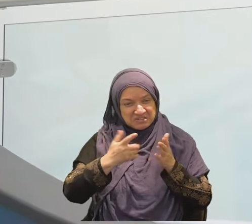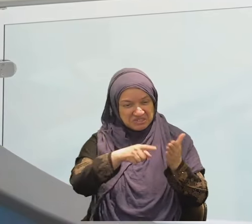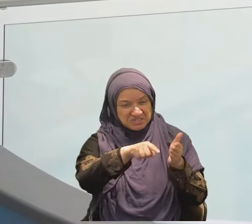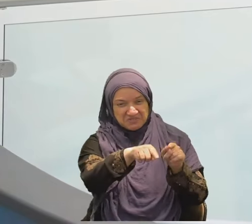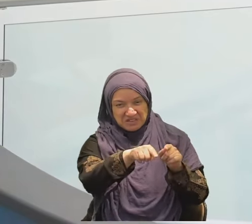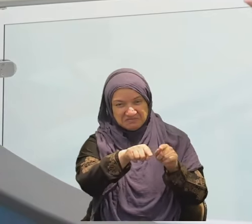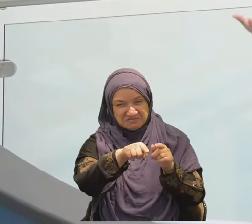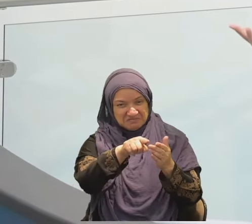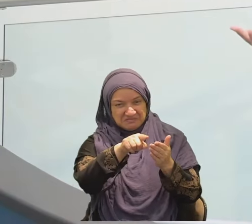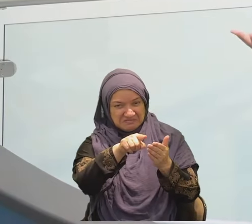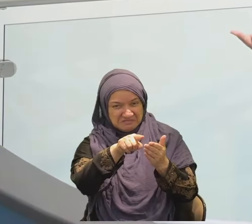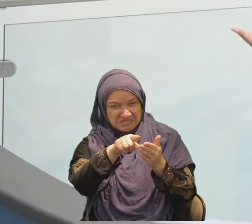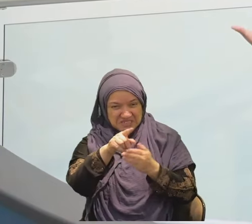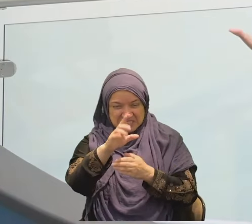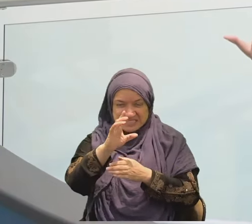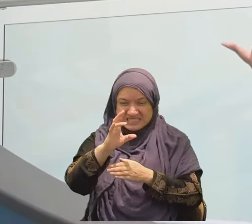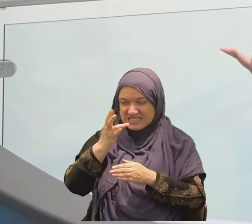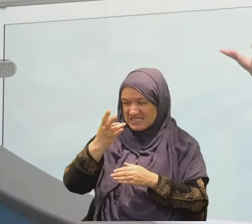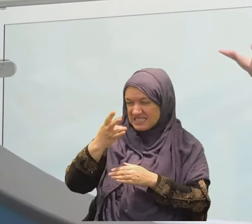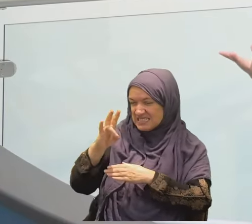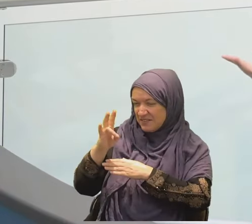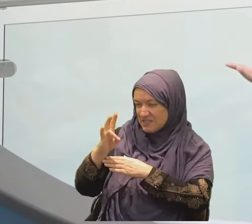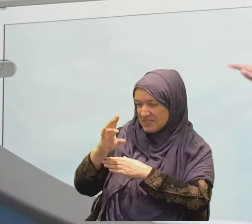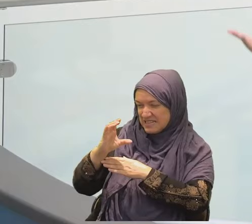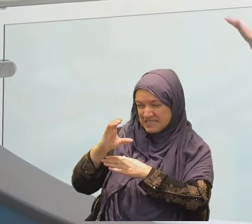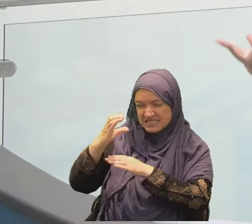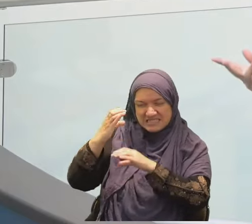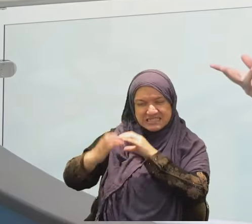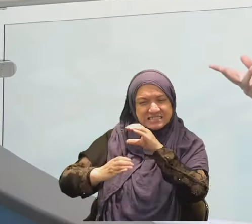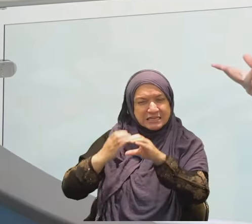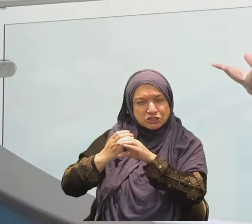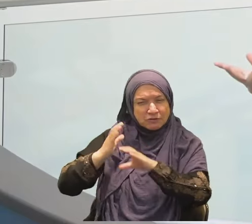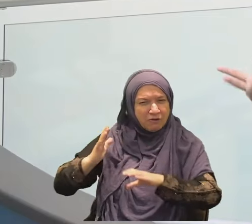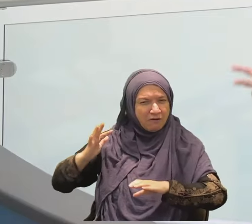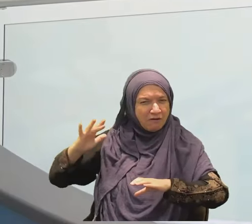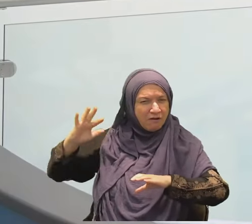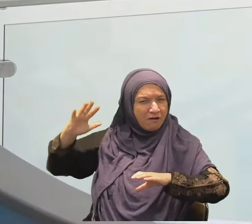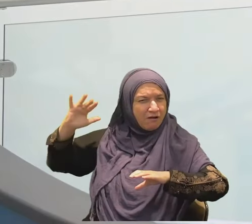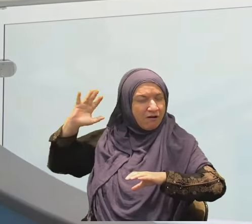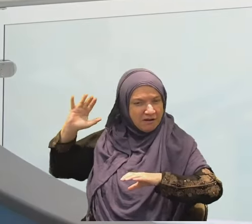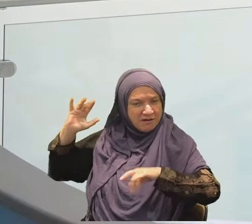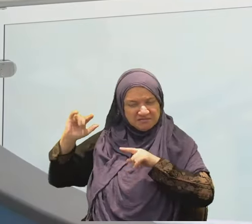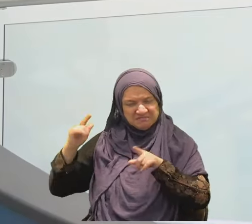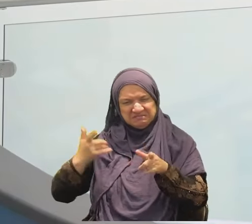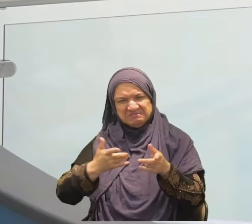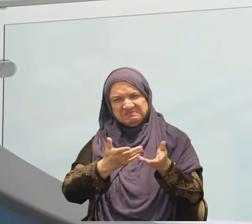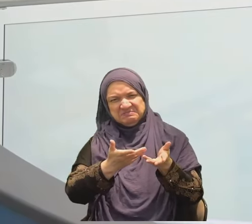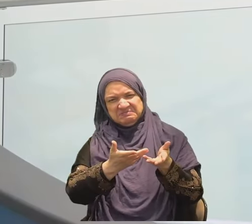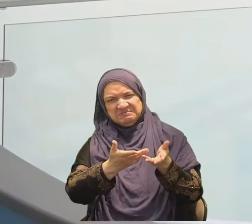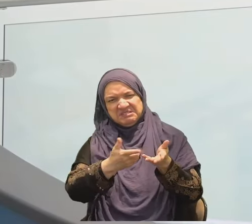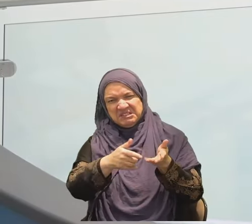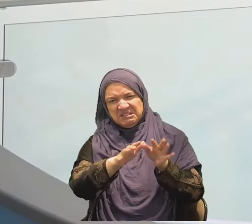He said, because obviously being in antithistic background, they are not giving any regard to God. They said,